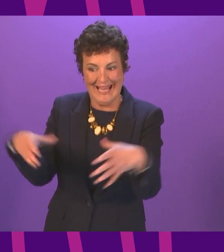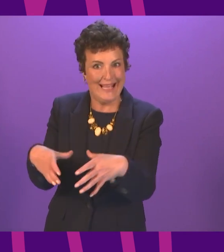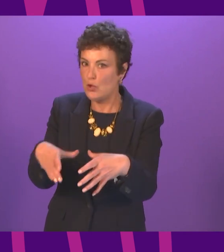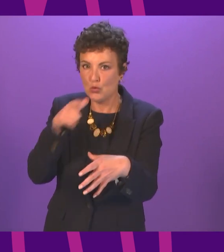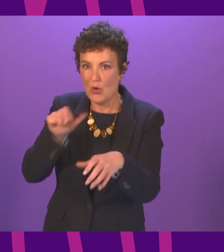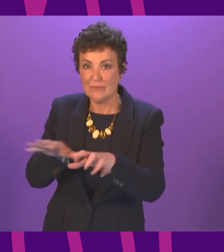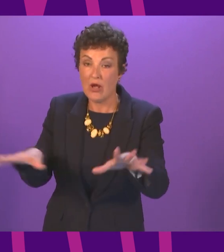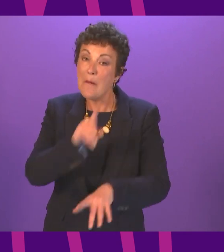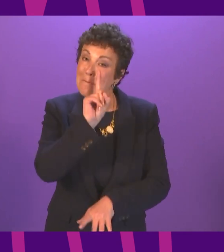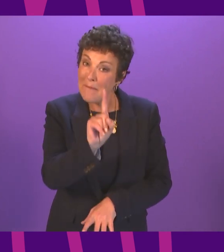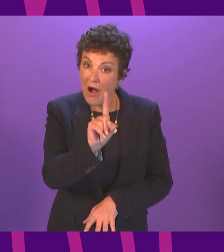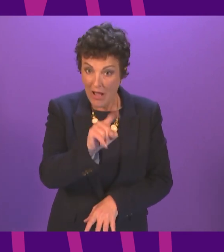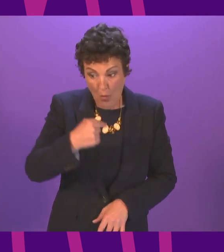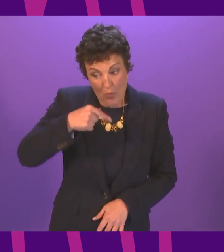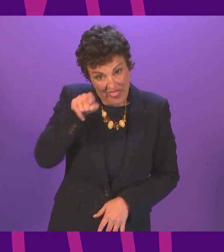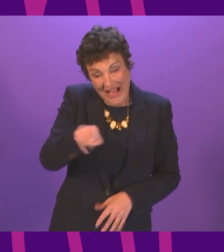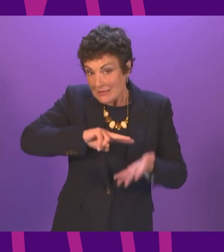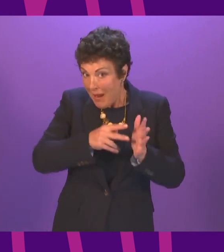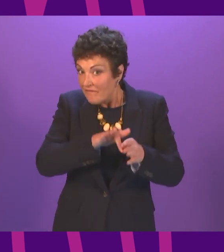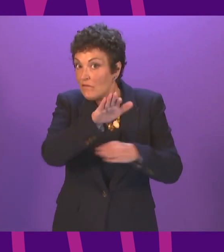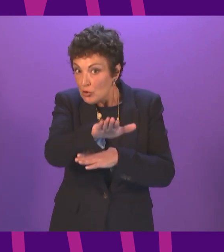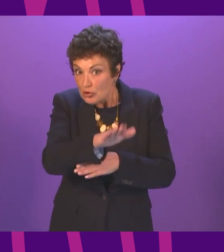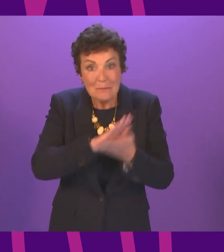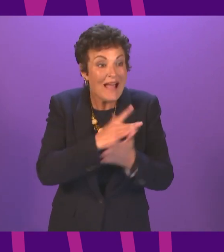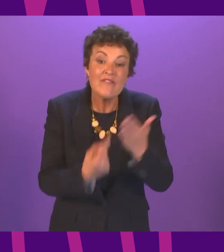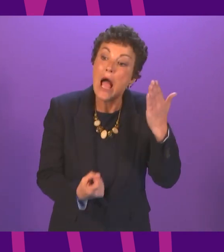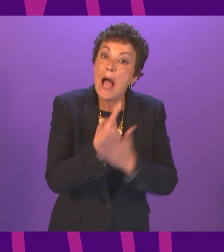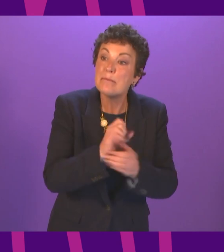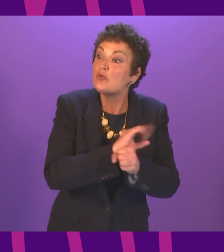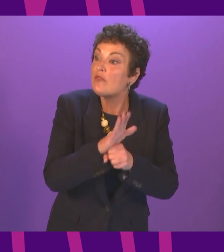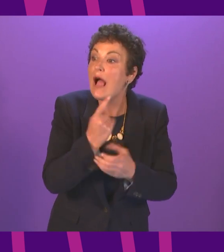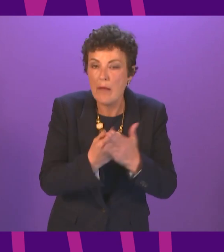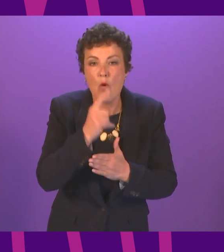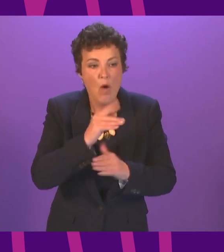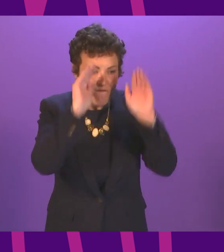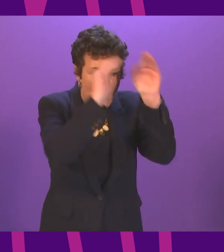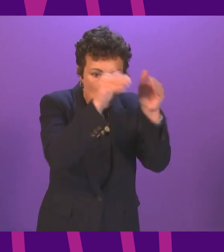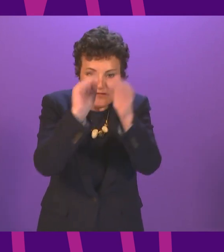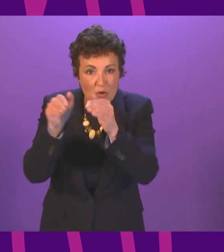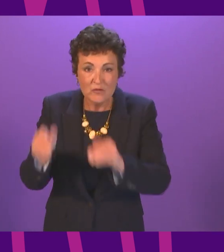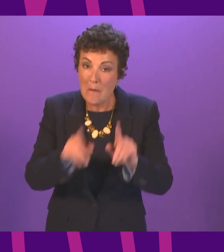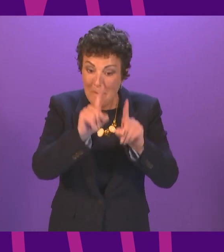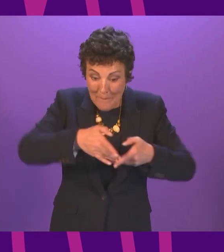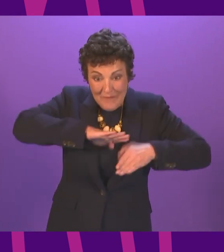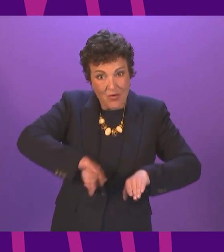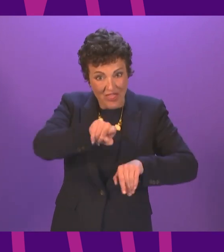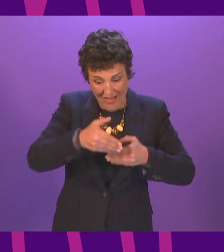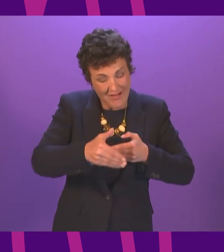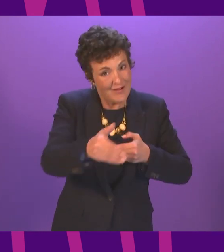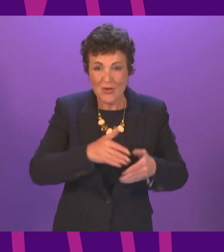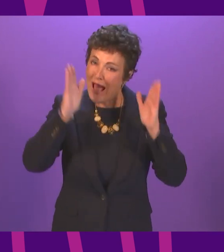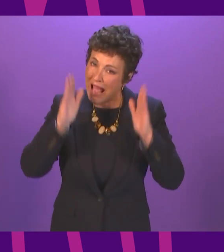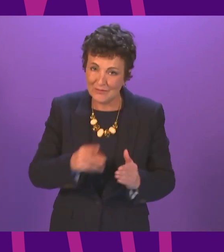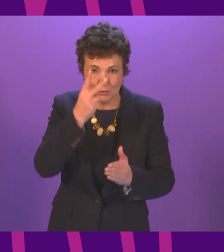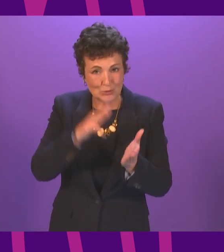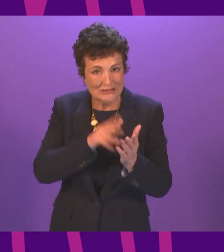we still need people to do their part. Maintain good hygiene, wear a face covering and physically distance where required. If people have